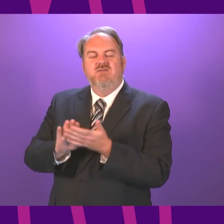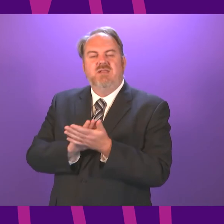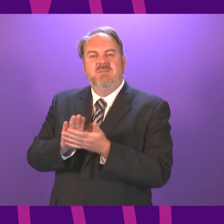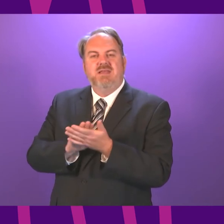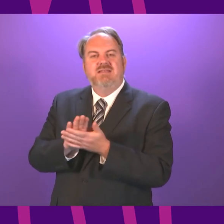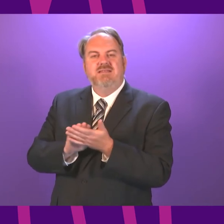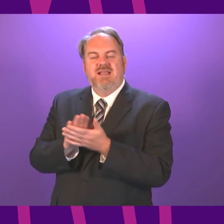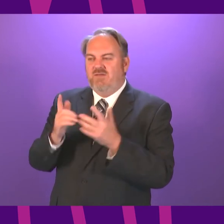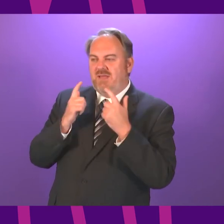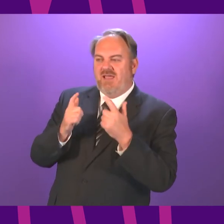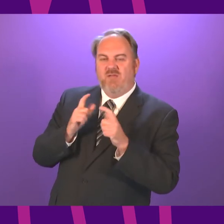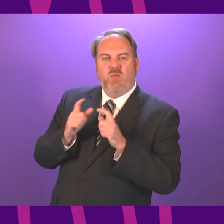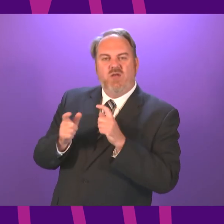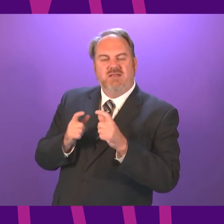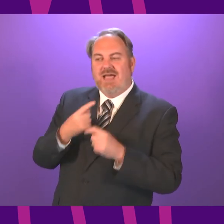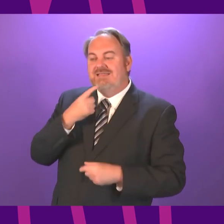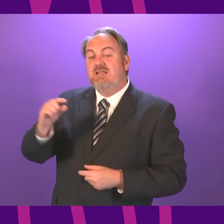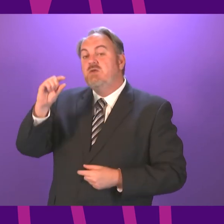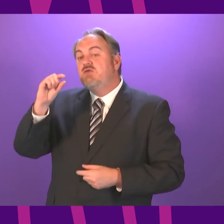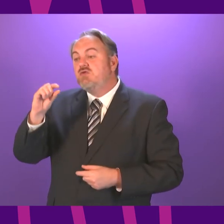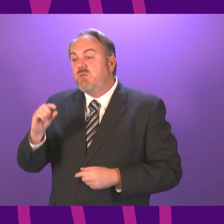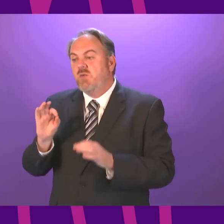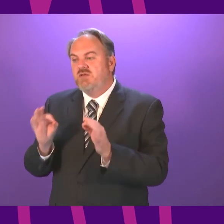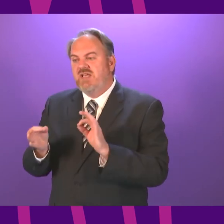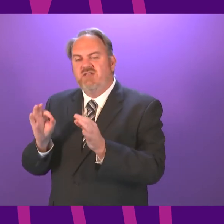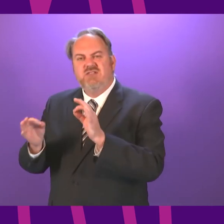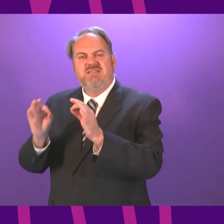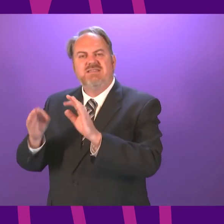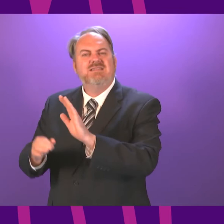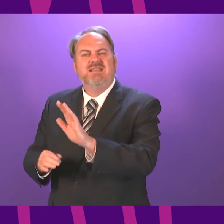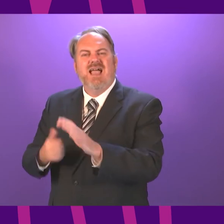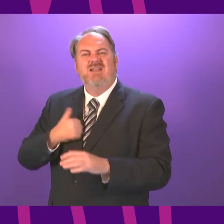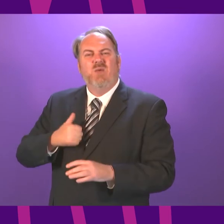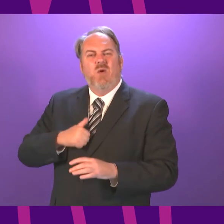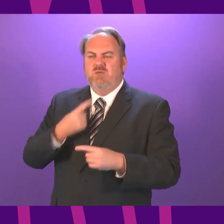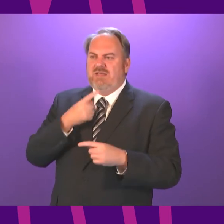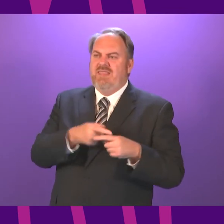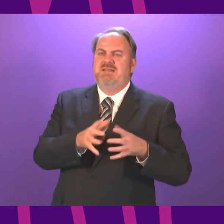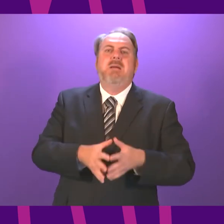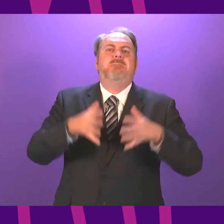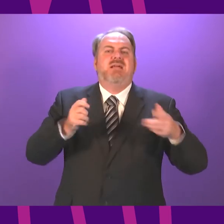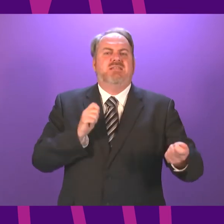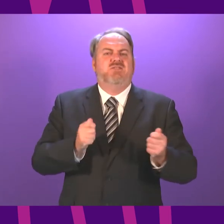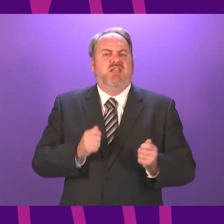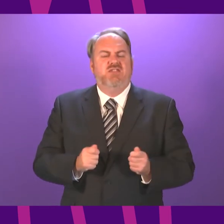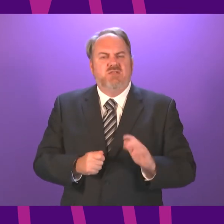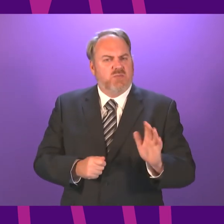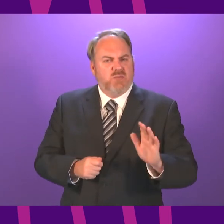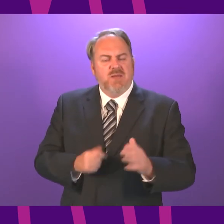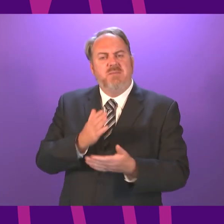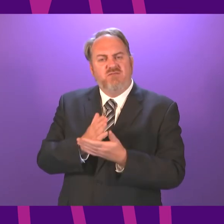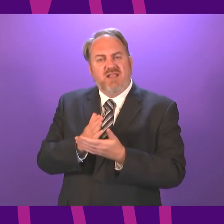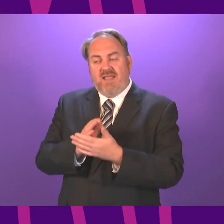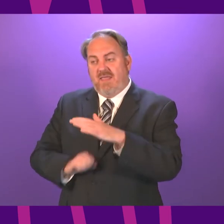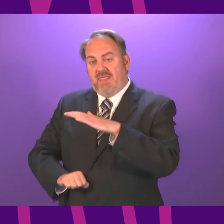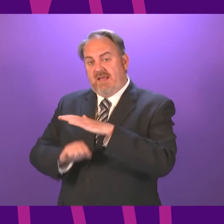would have, and I think more justifiably, had people suggesting that I was overstating that. So it's important. But the major change will come when the cap